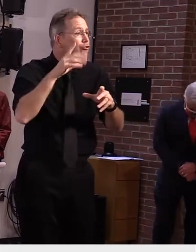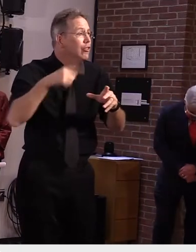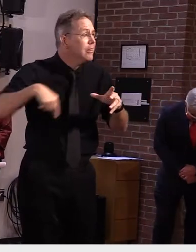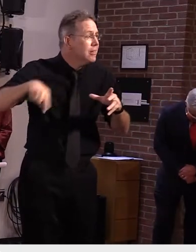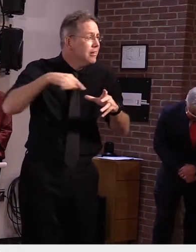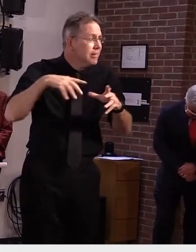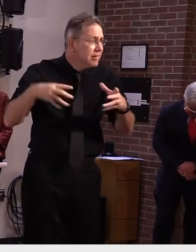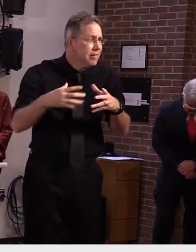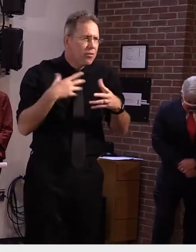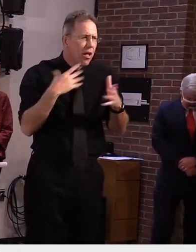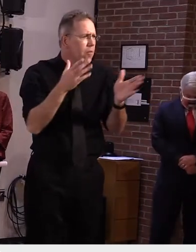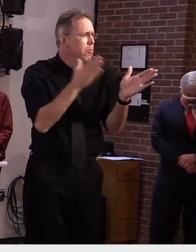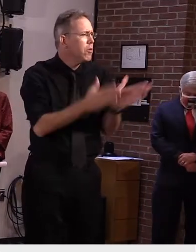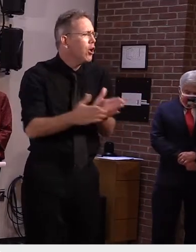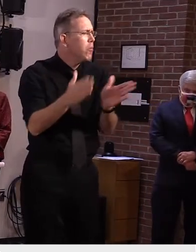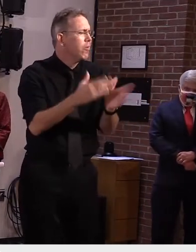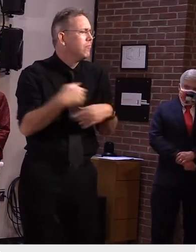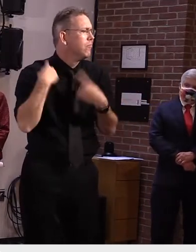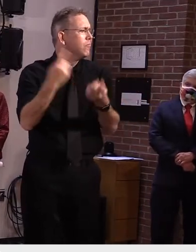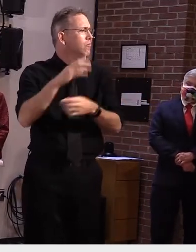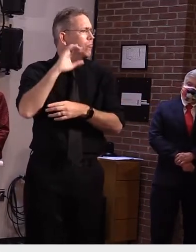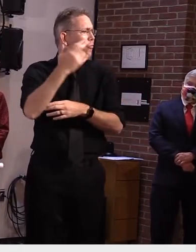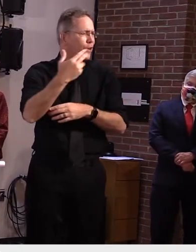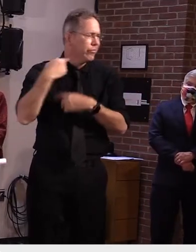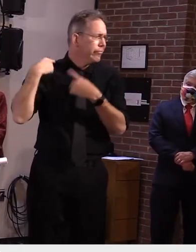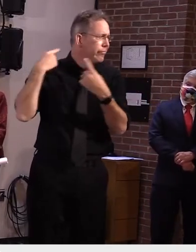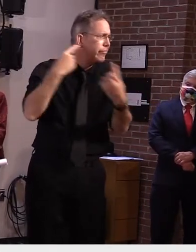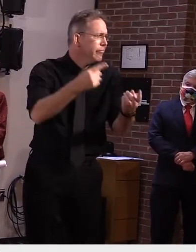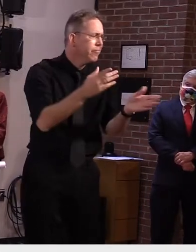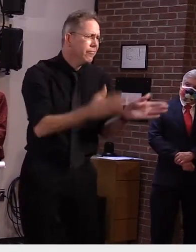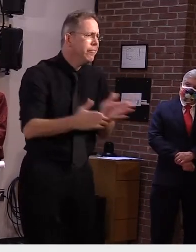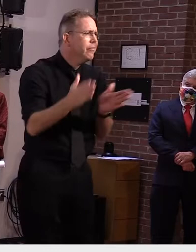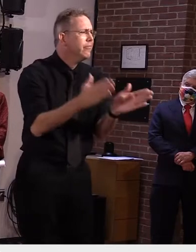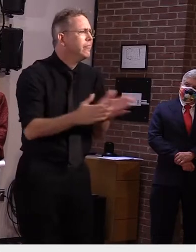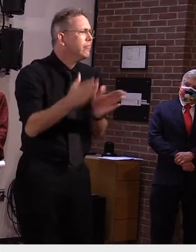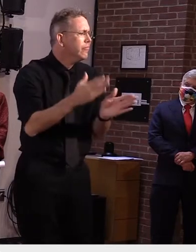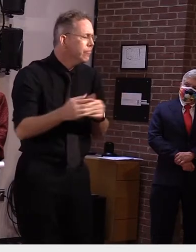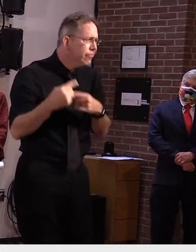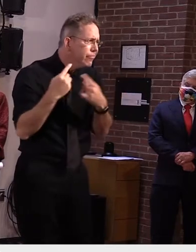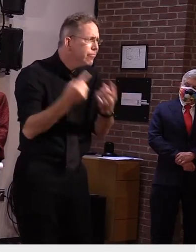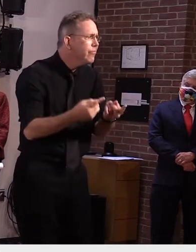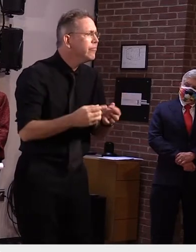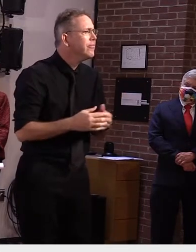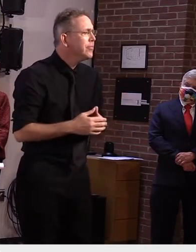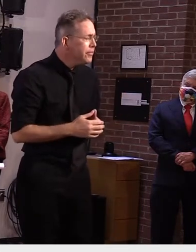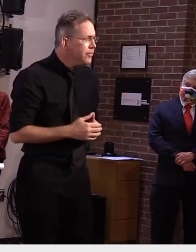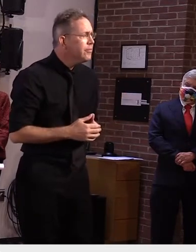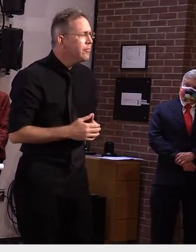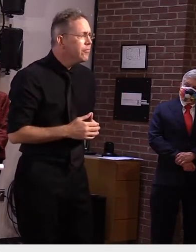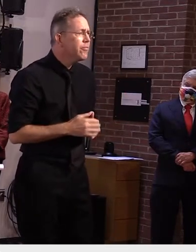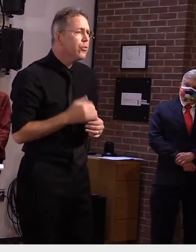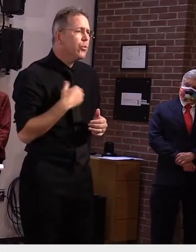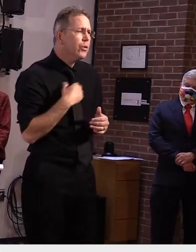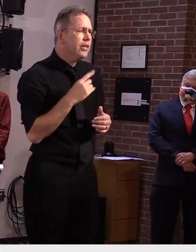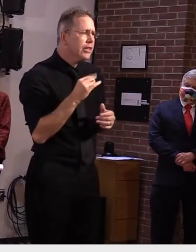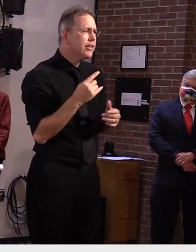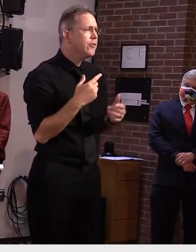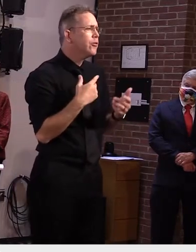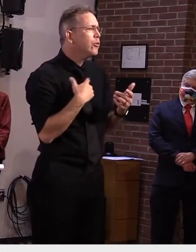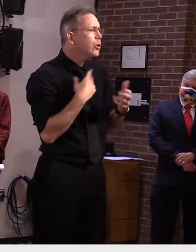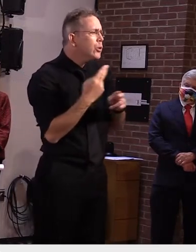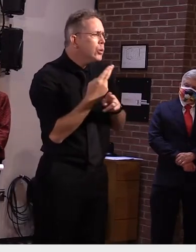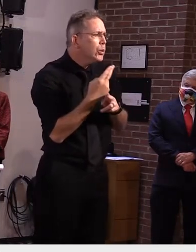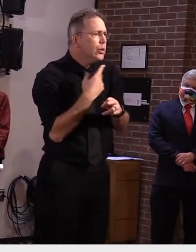and we've actually used other agencies to to try and use that cross-agency support and